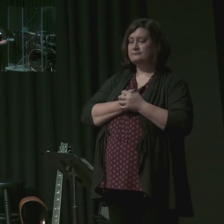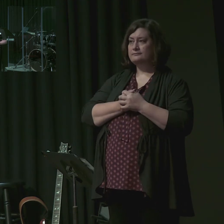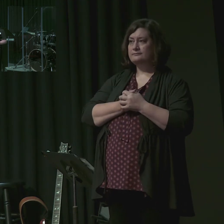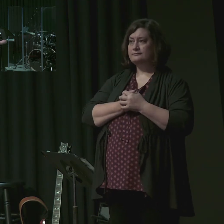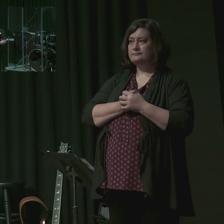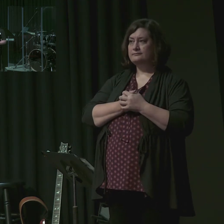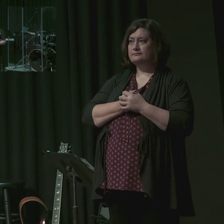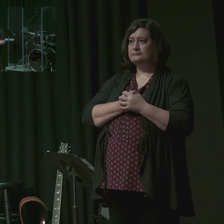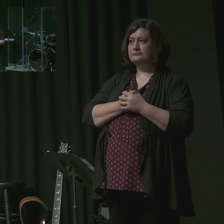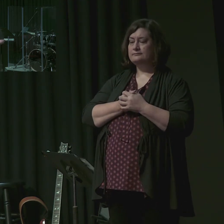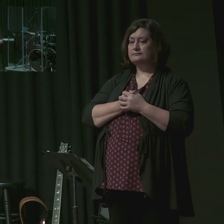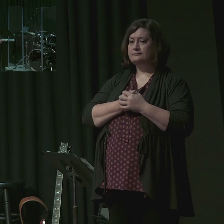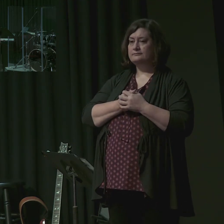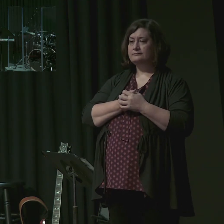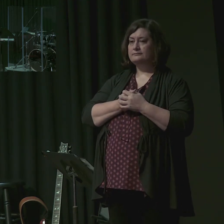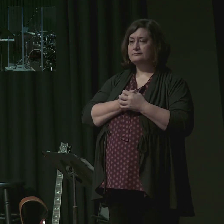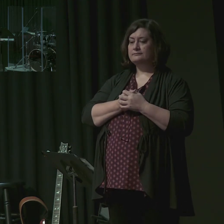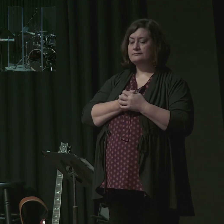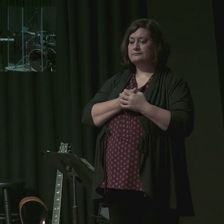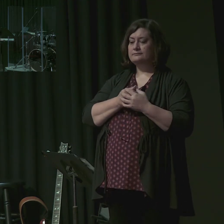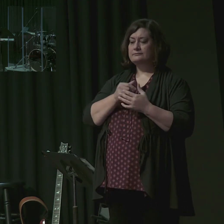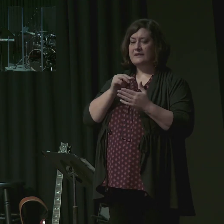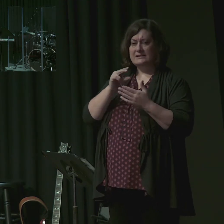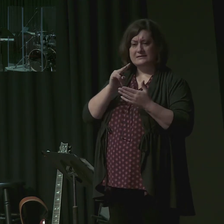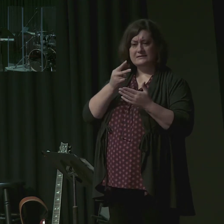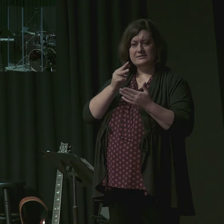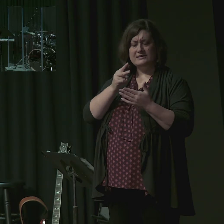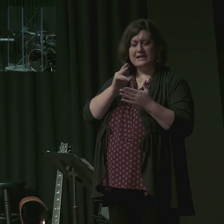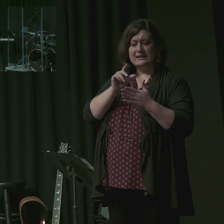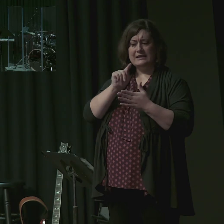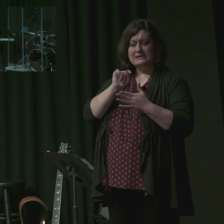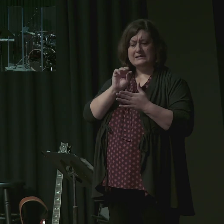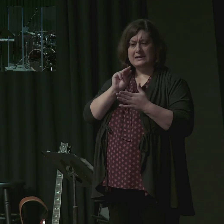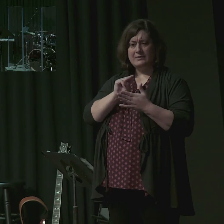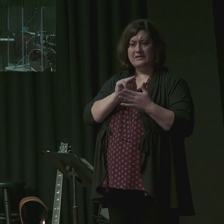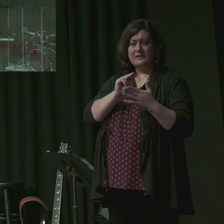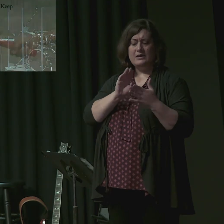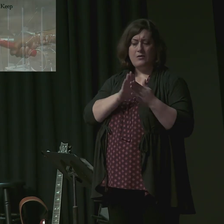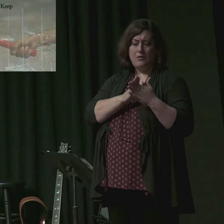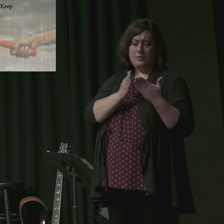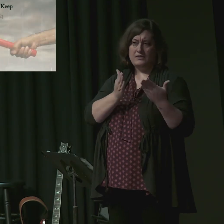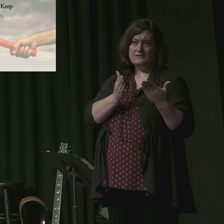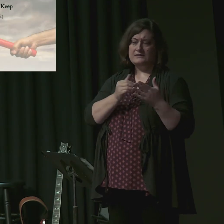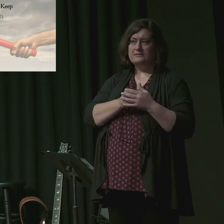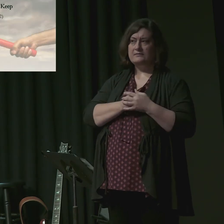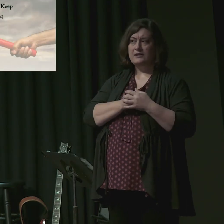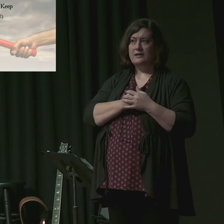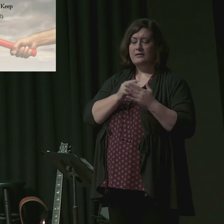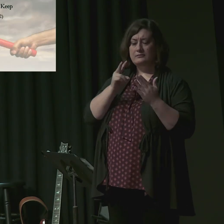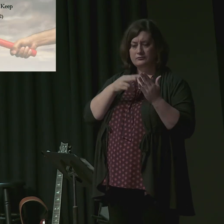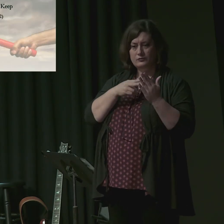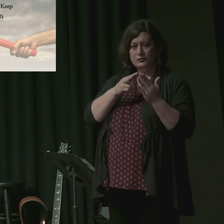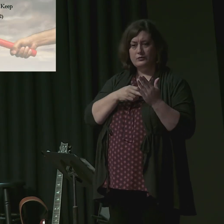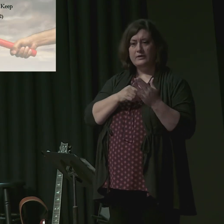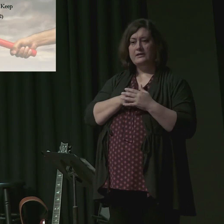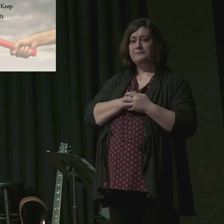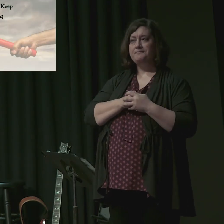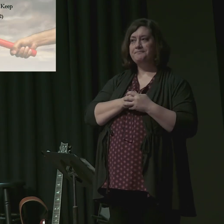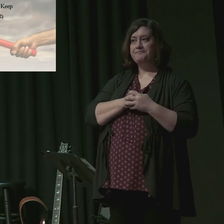in 2 Timothy chapter 4 opens with a stirring exhortation in verses 1 and